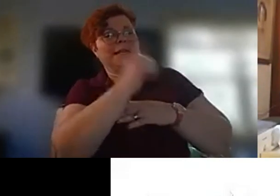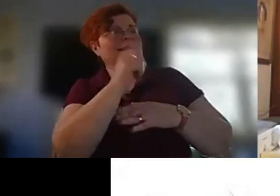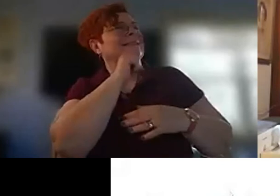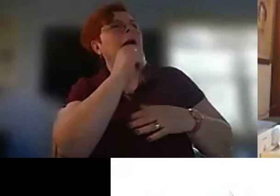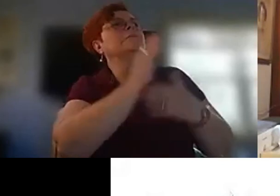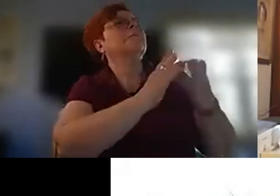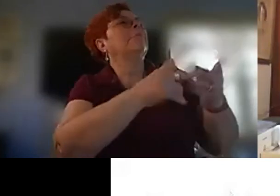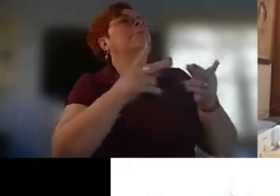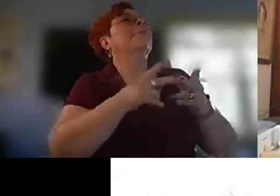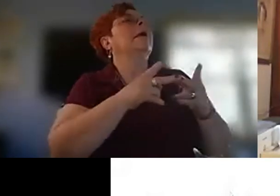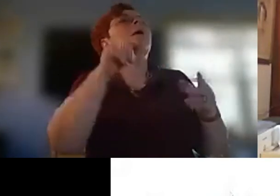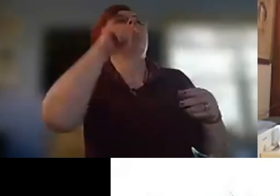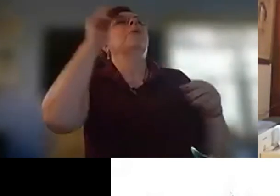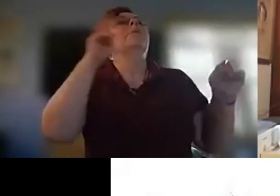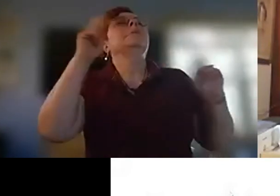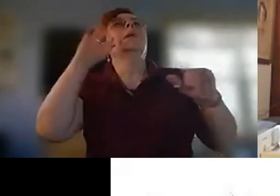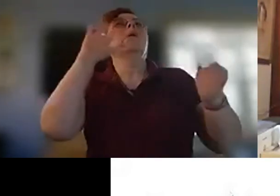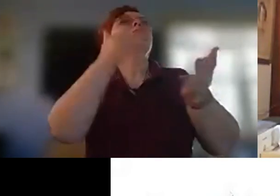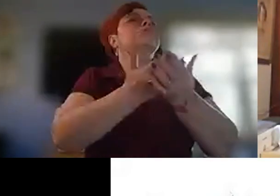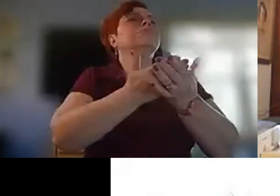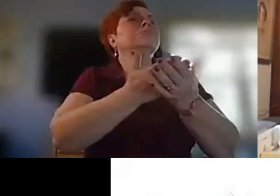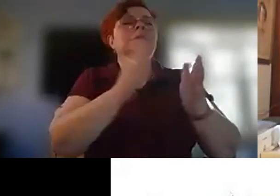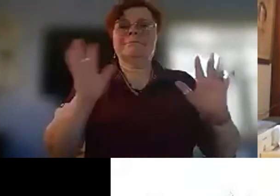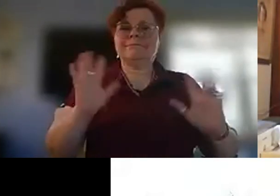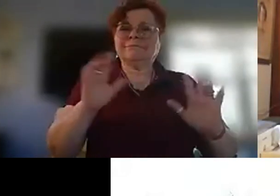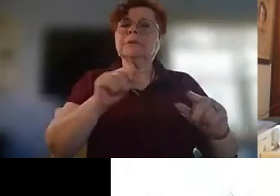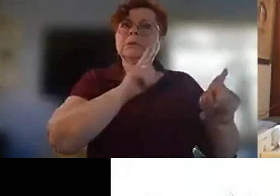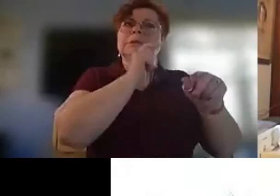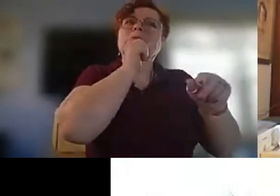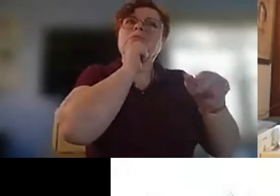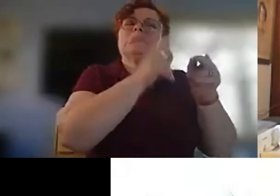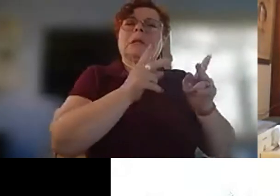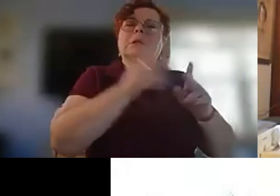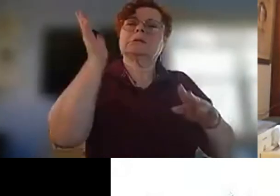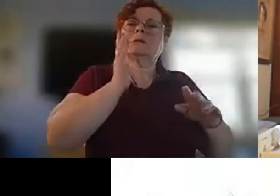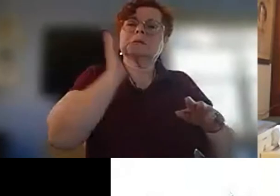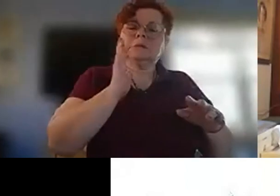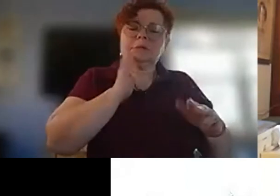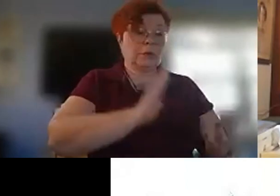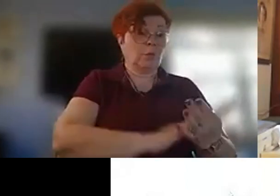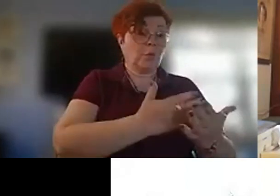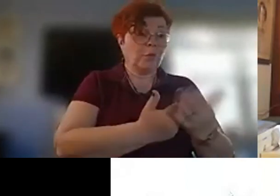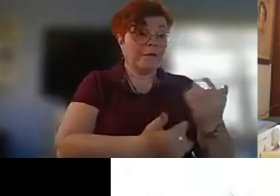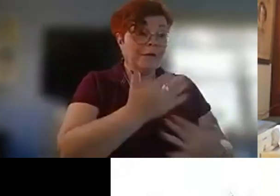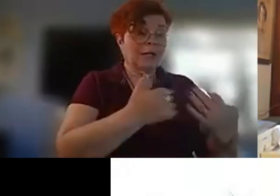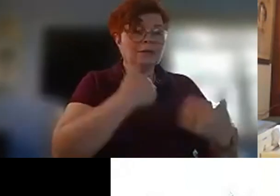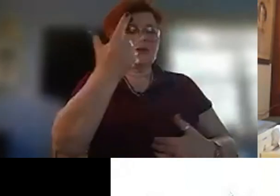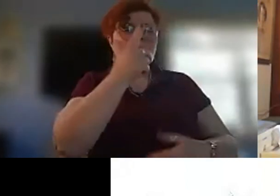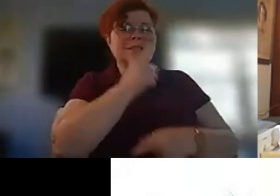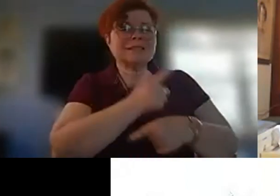people other people came to um and so the cook fires and and the three sisters what is that corn beans and